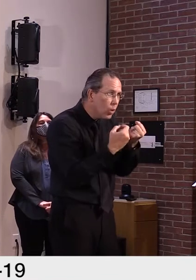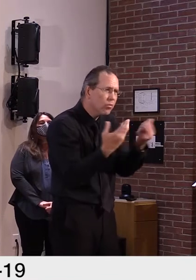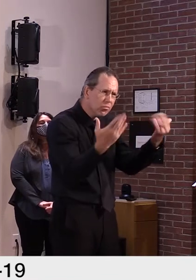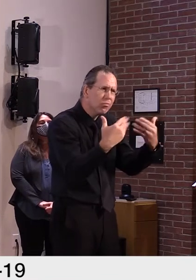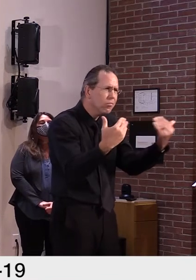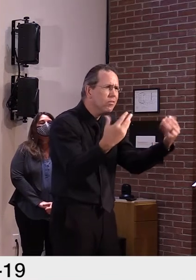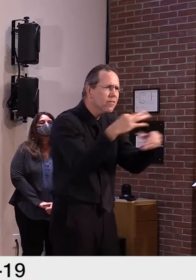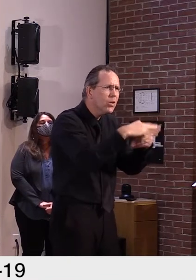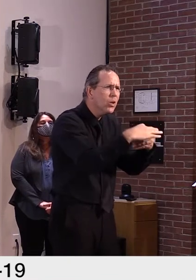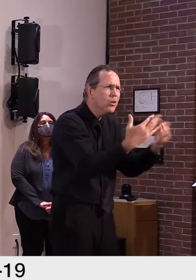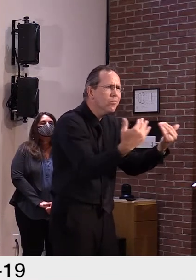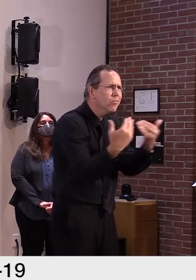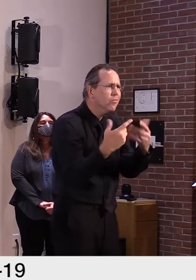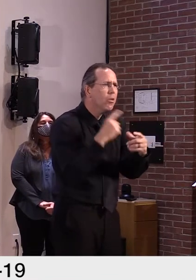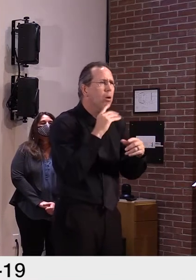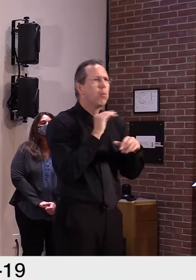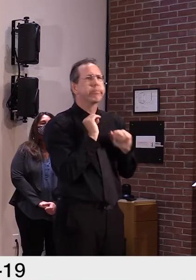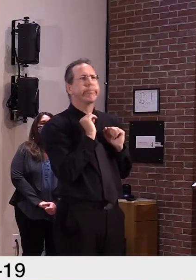Thanks.